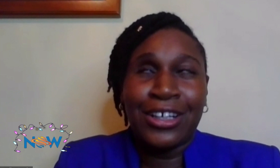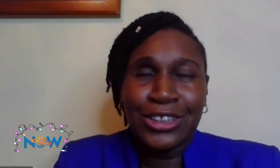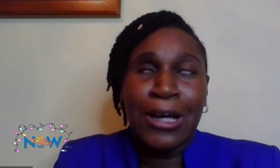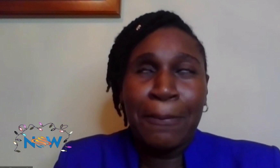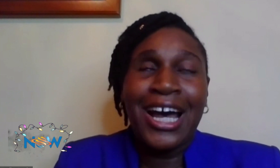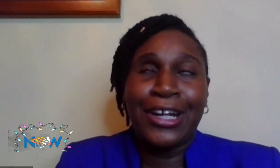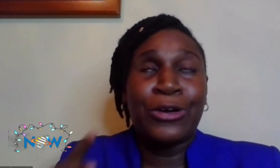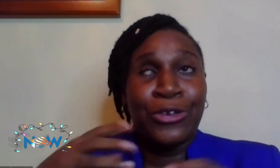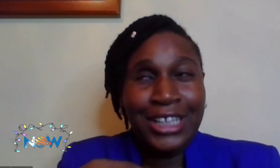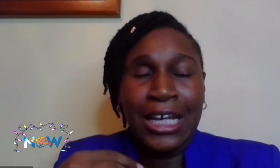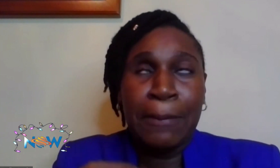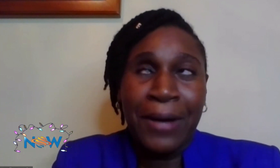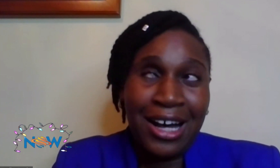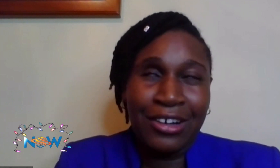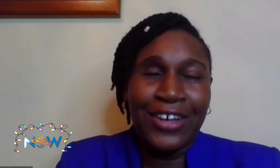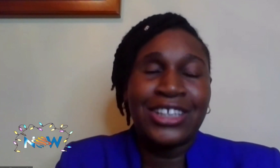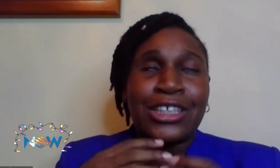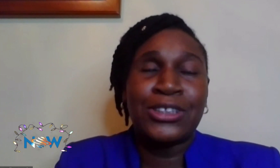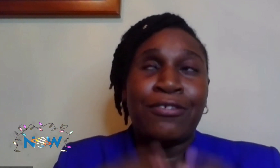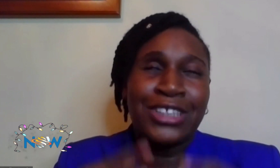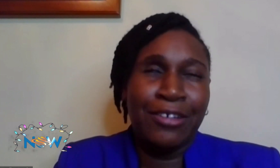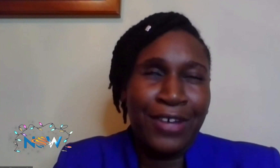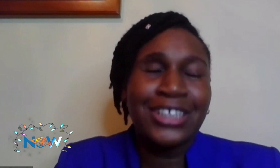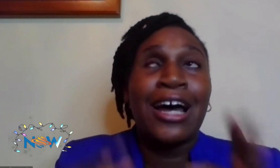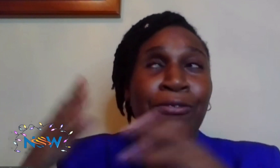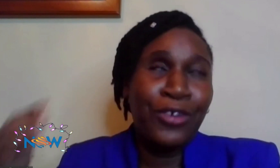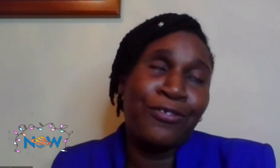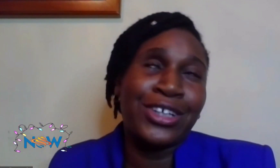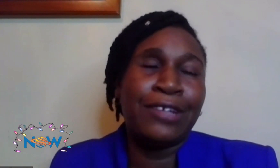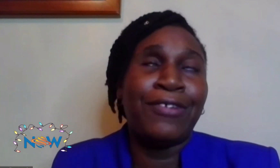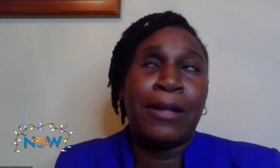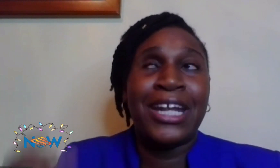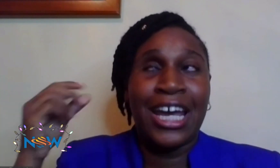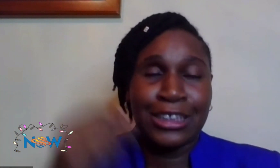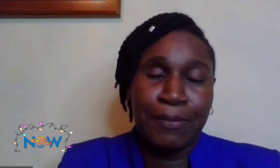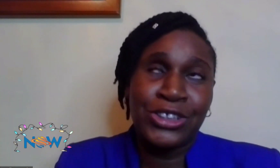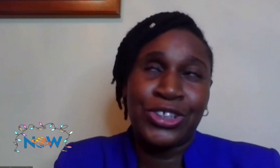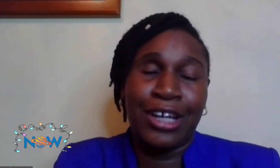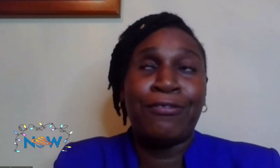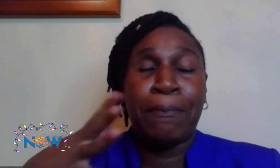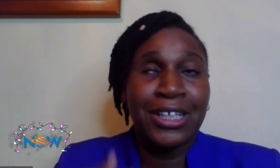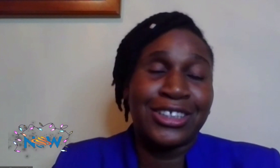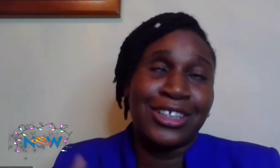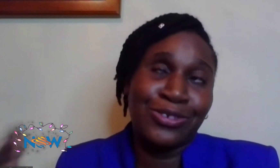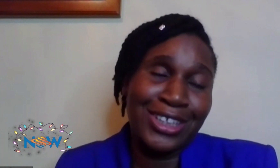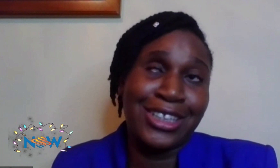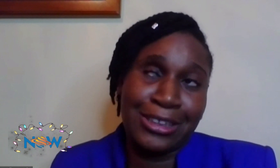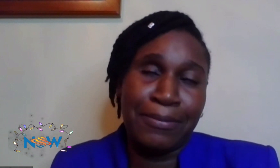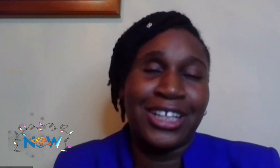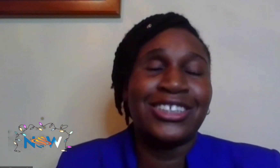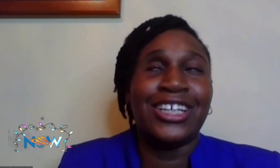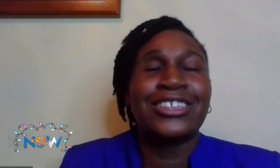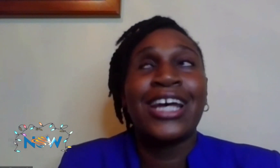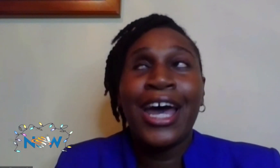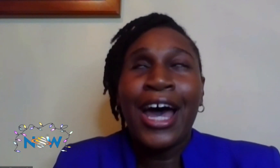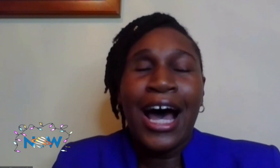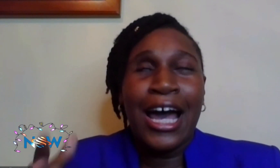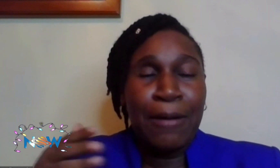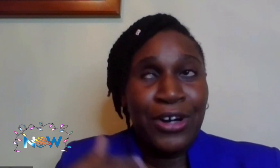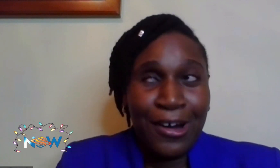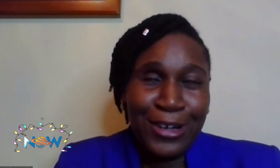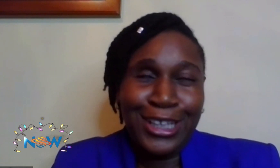to make some kind of great impact in terms of TVET and workforce development, especially for persons with disabilities.